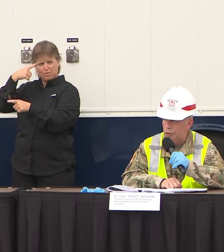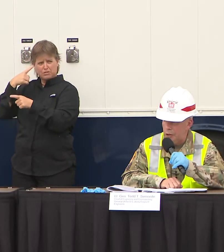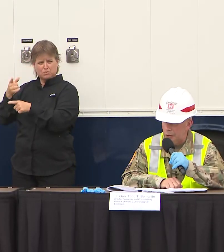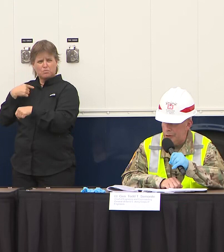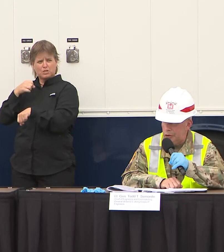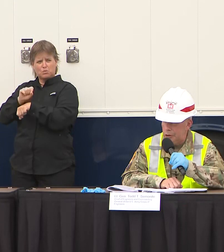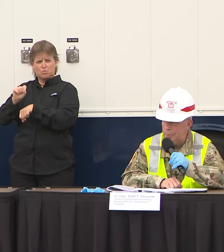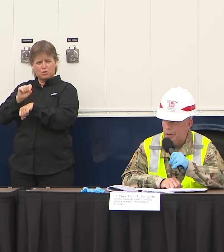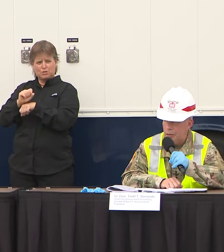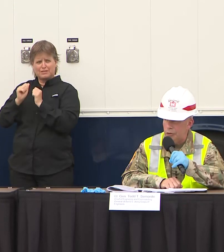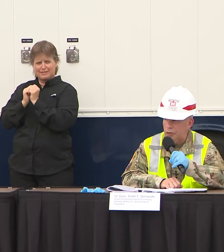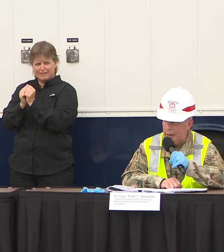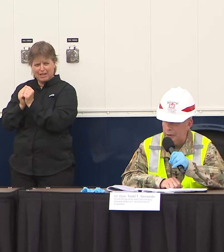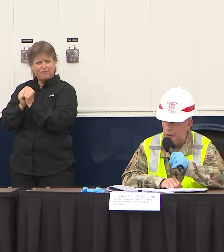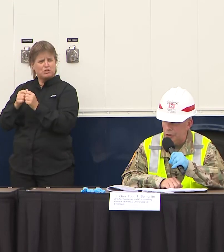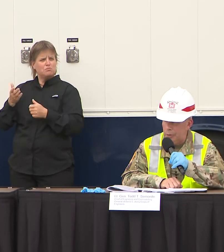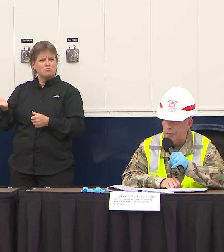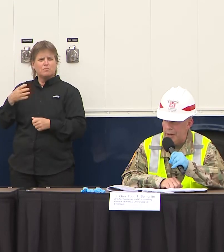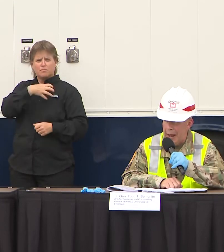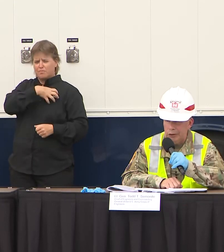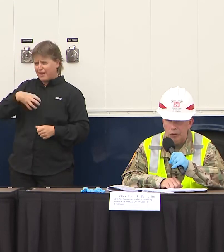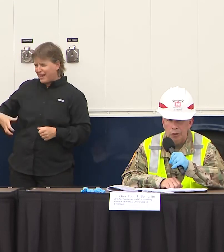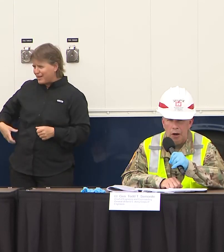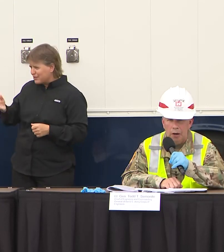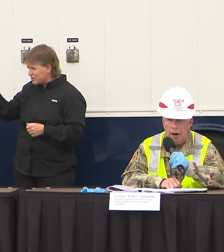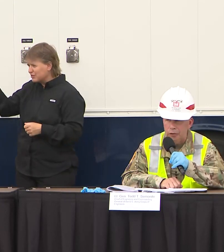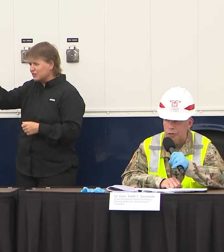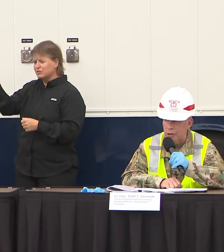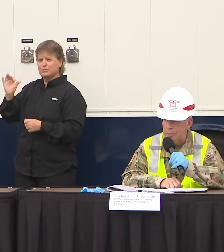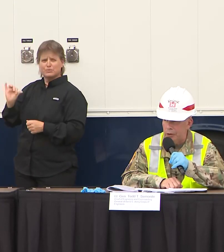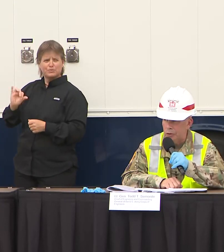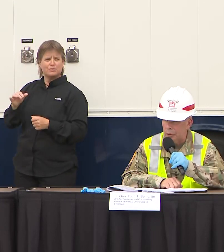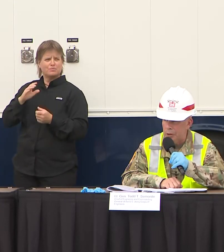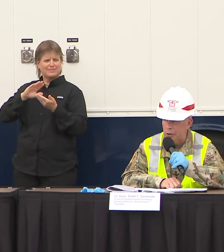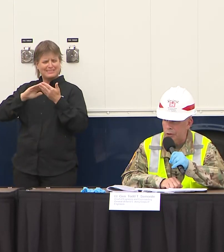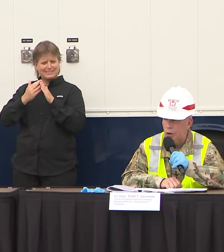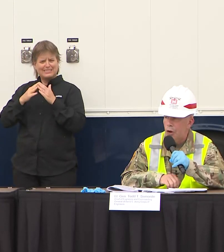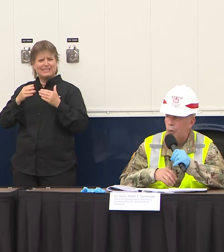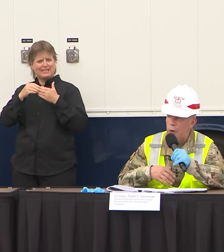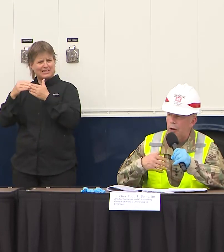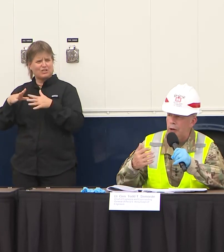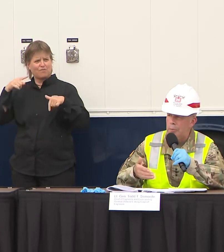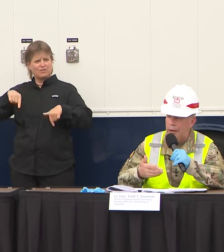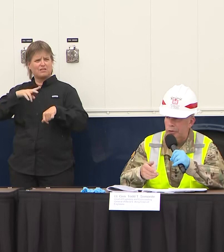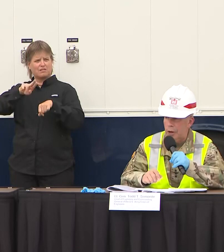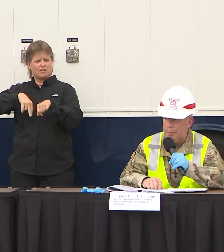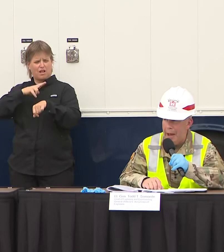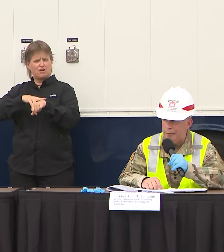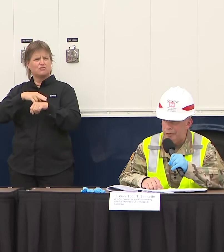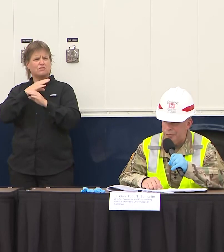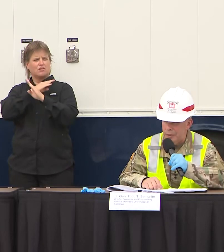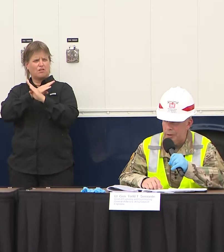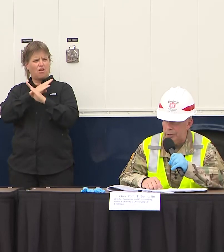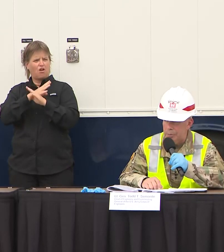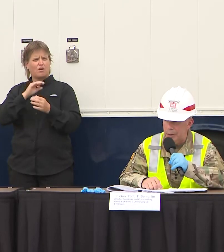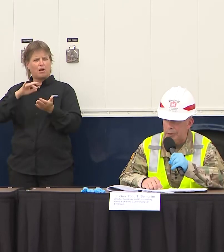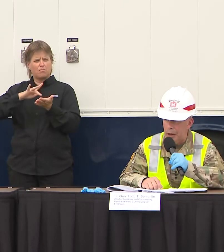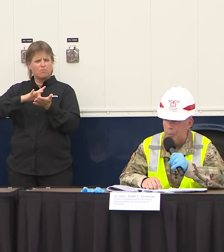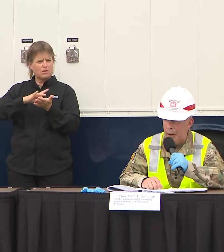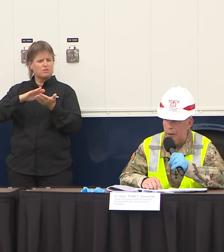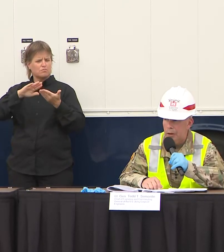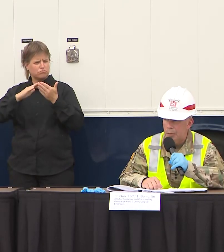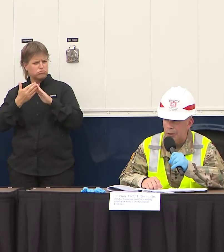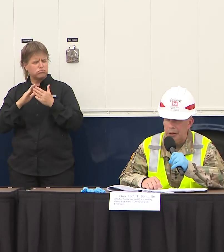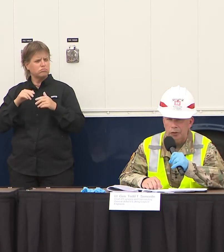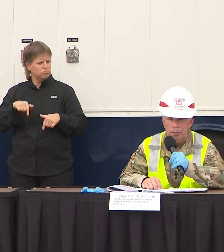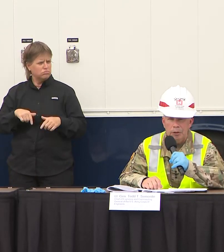with the city leadership the state leadership the National Guard obviously the medical communities we are here basically on behalf of FEMA to be able